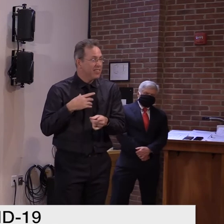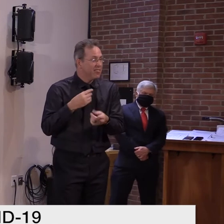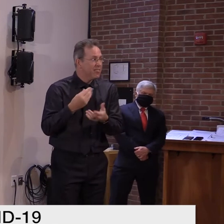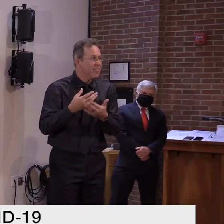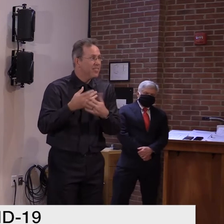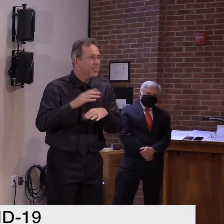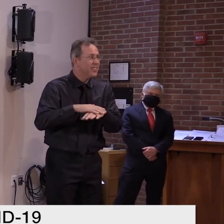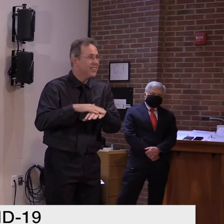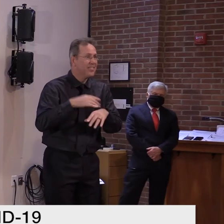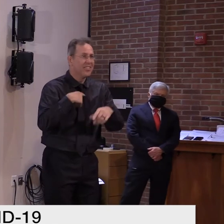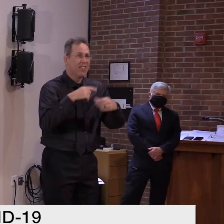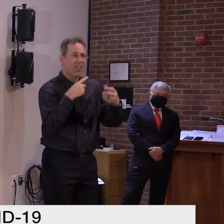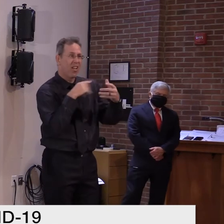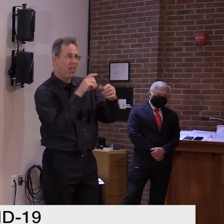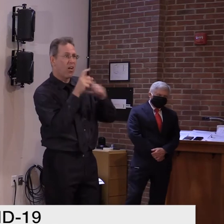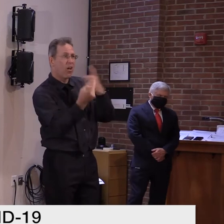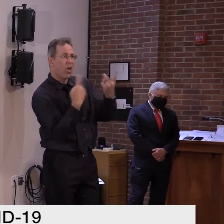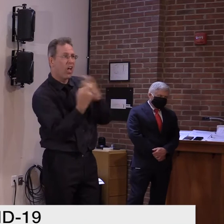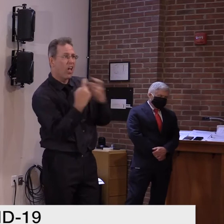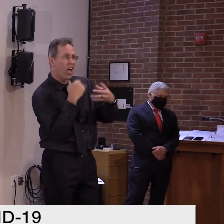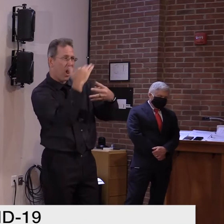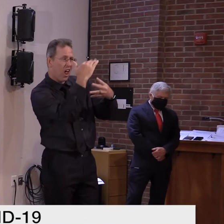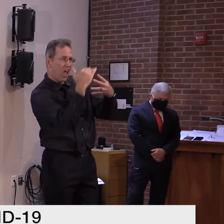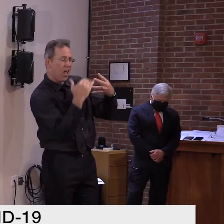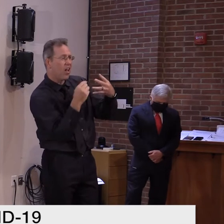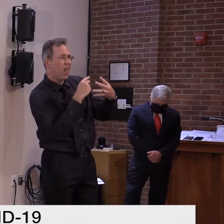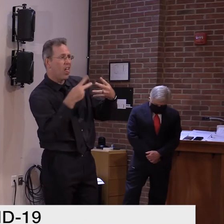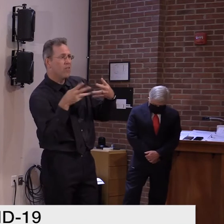through the queue. Mike Donahue, the Islander.